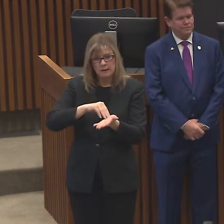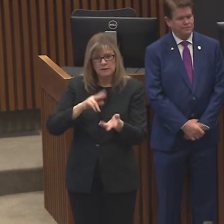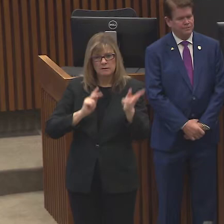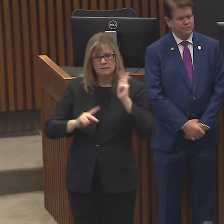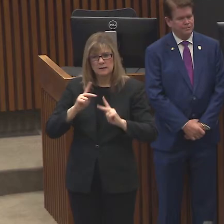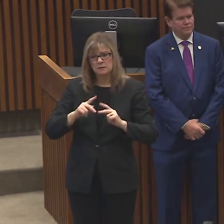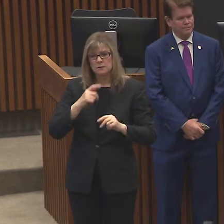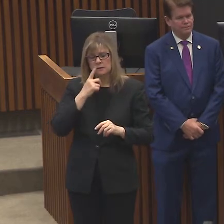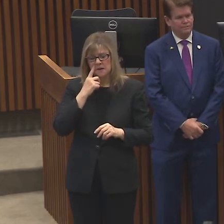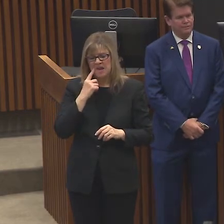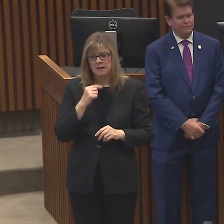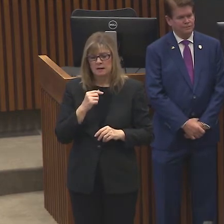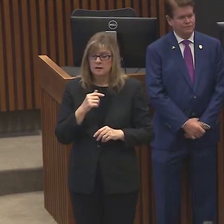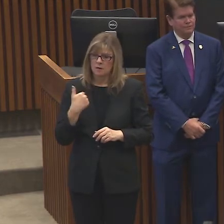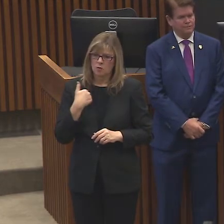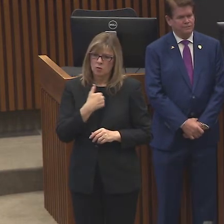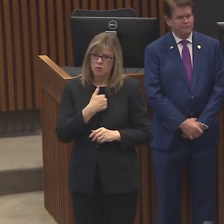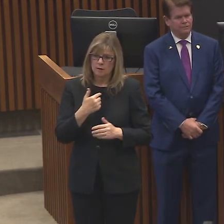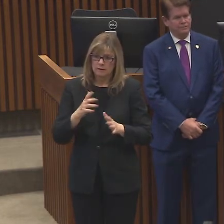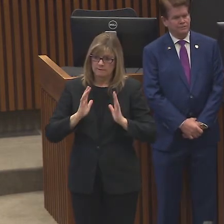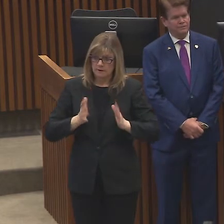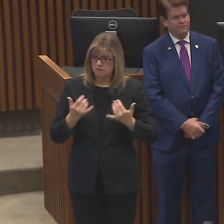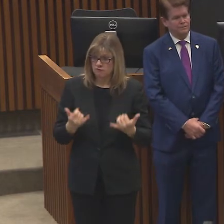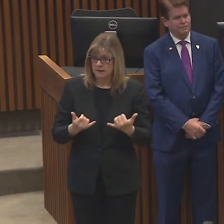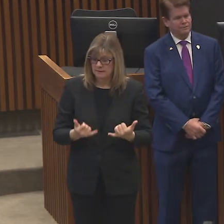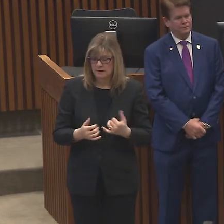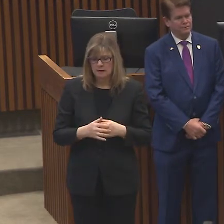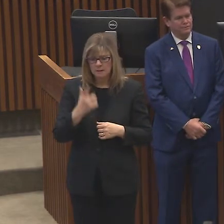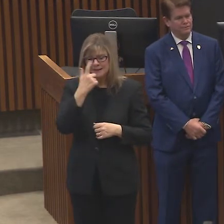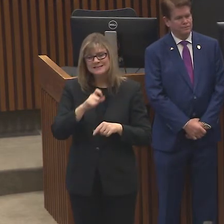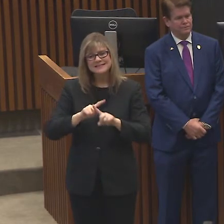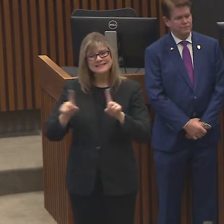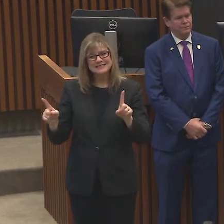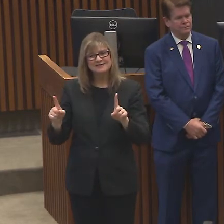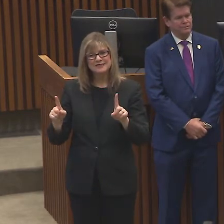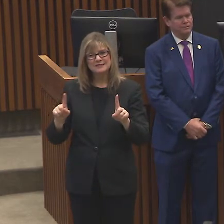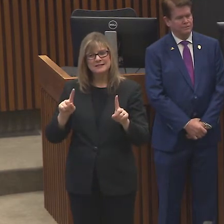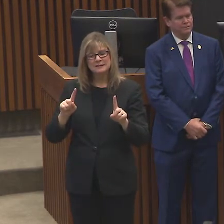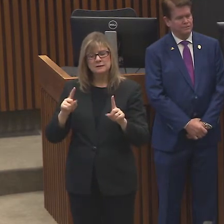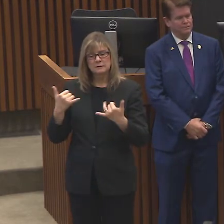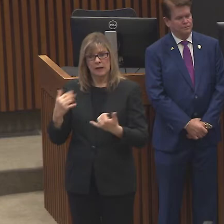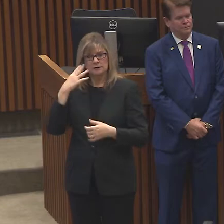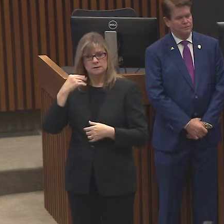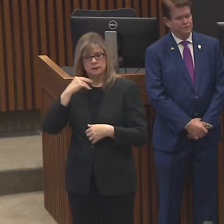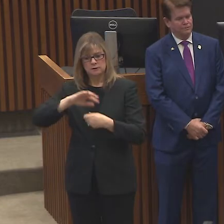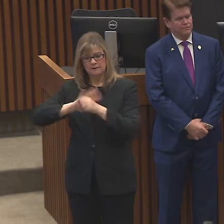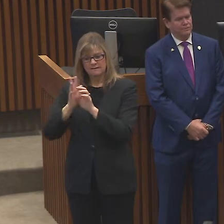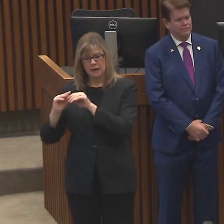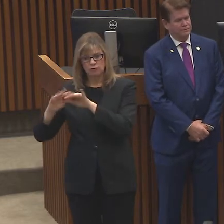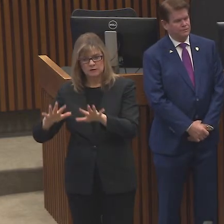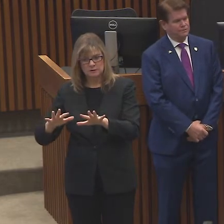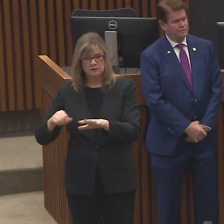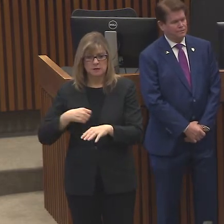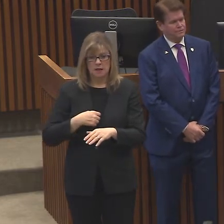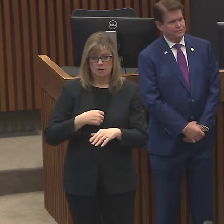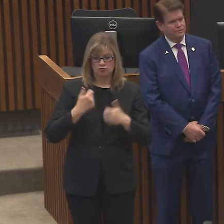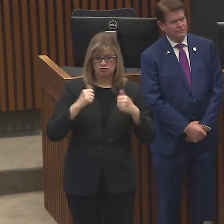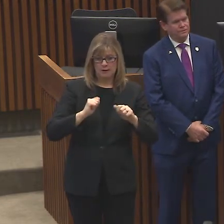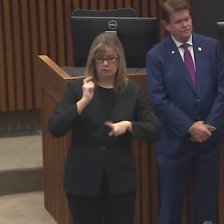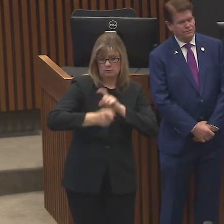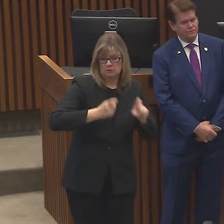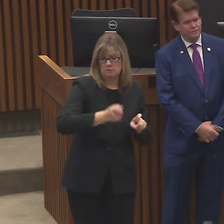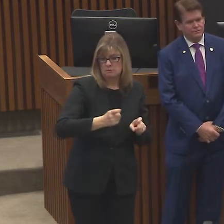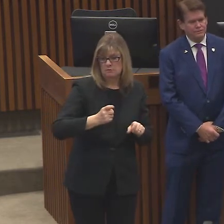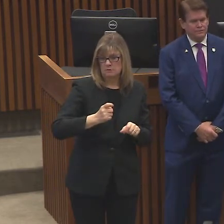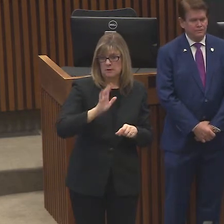procedures because of this virus to protect that PPE. And so we've been working with all of our, uh, physicians and